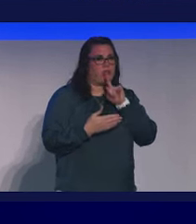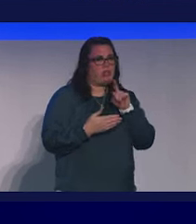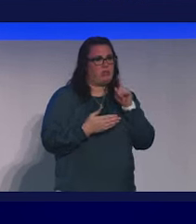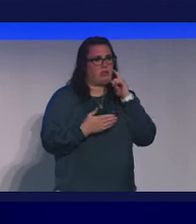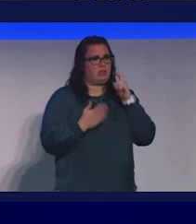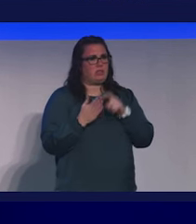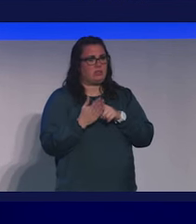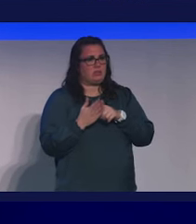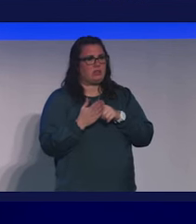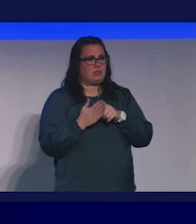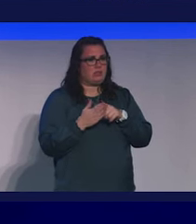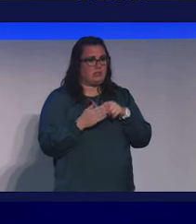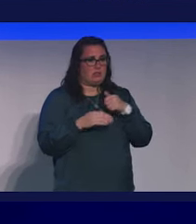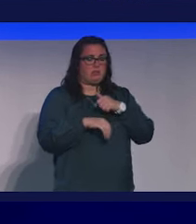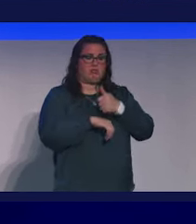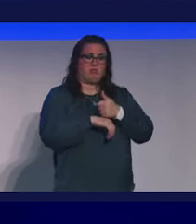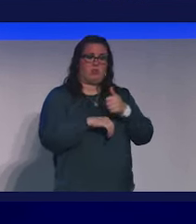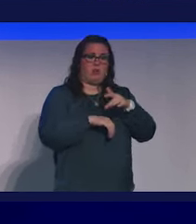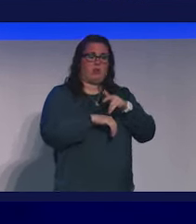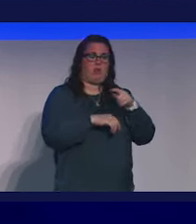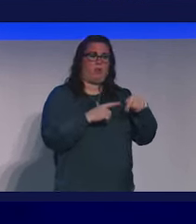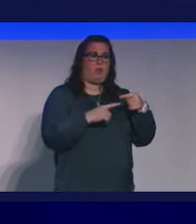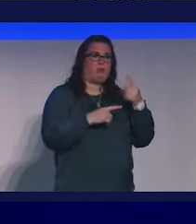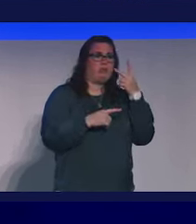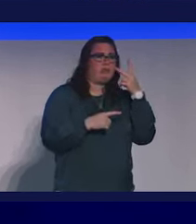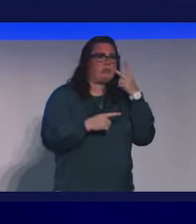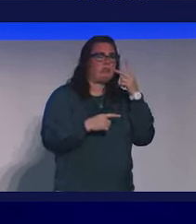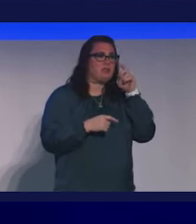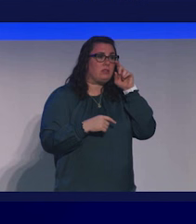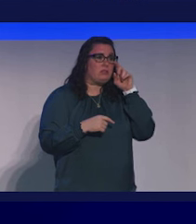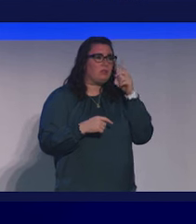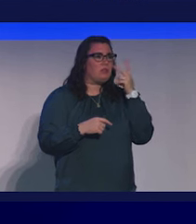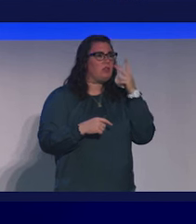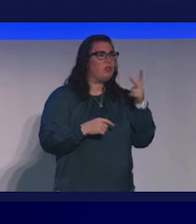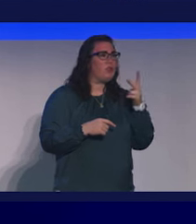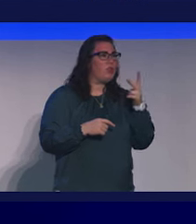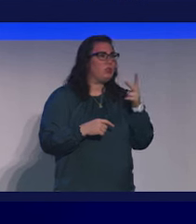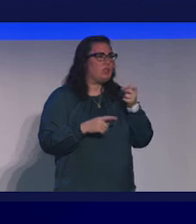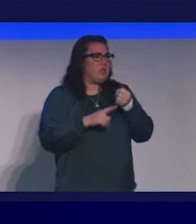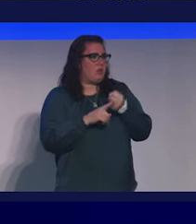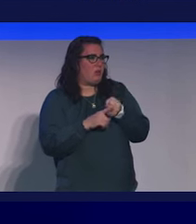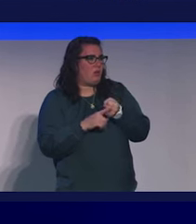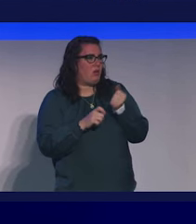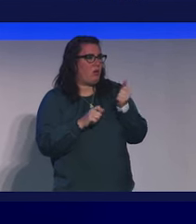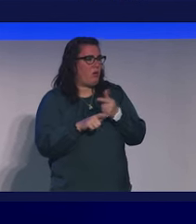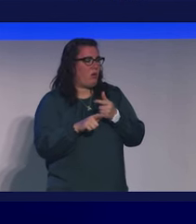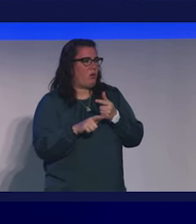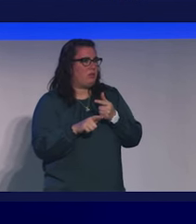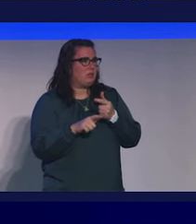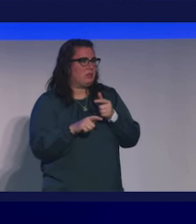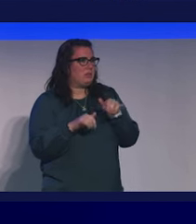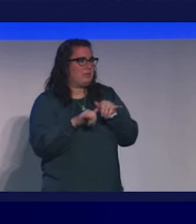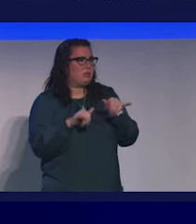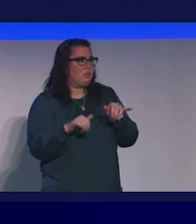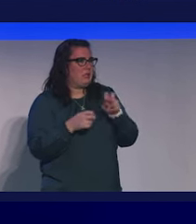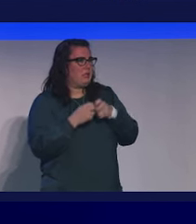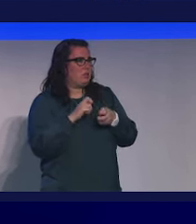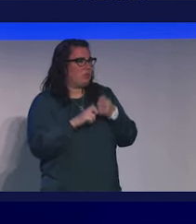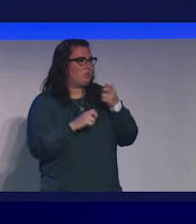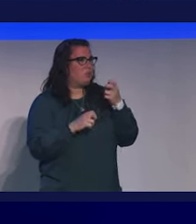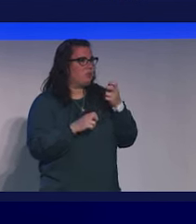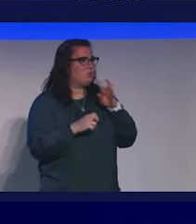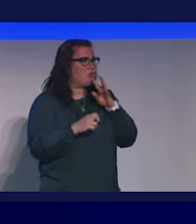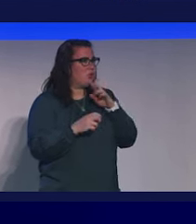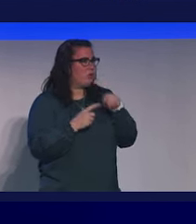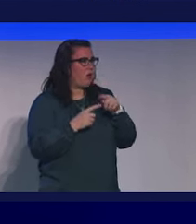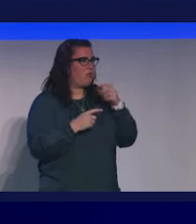as I started to establish earlier that when we see and when we look at the impacts of all the systemic issues that we talk about,